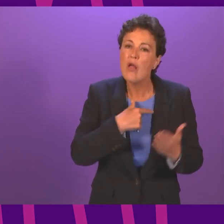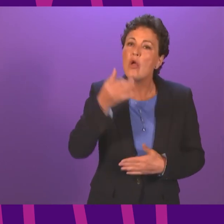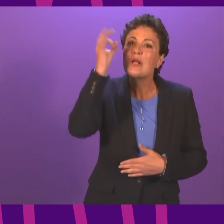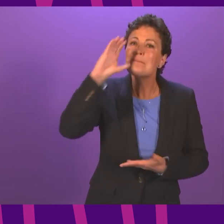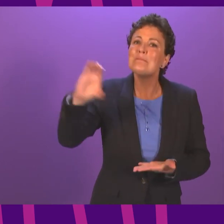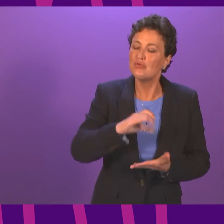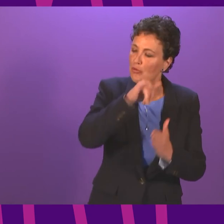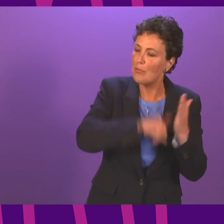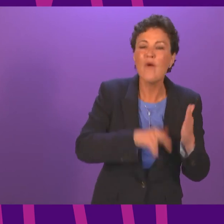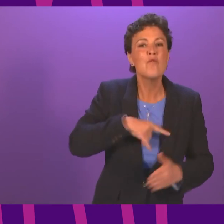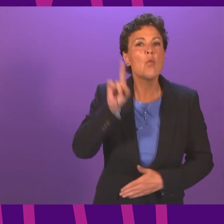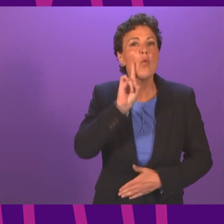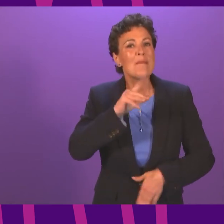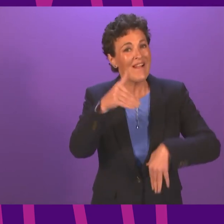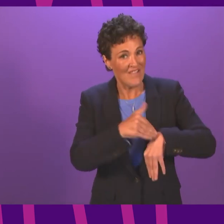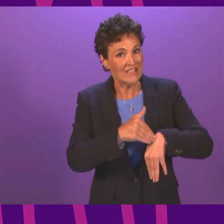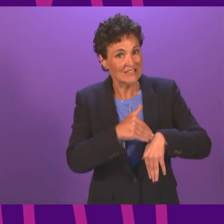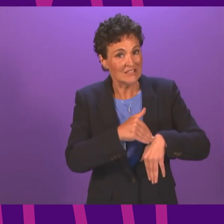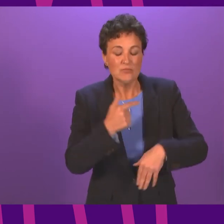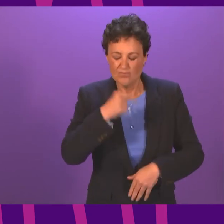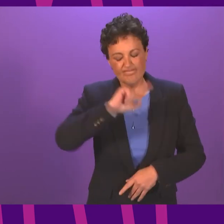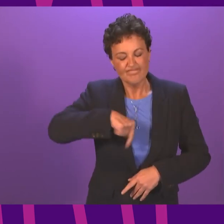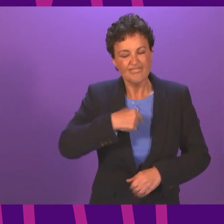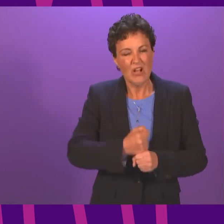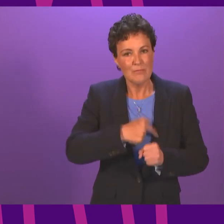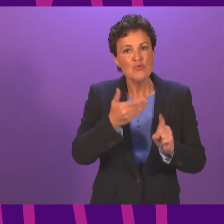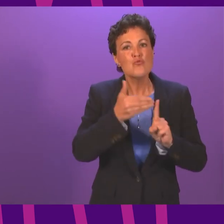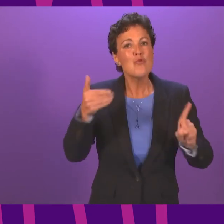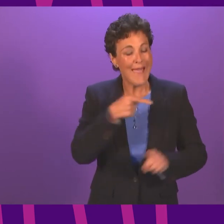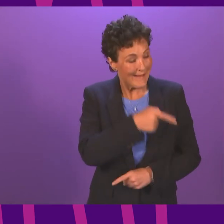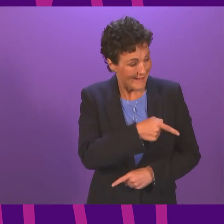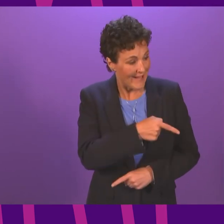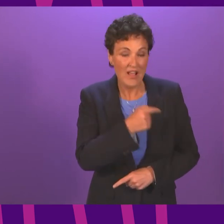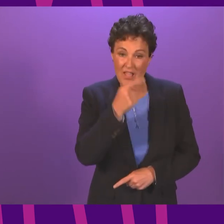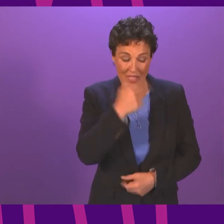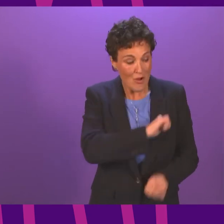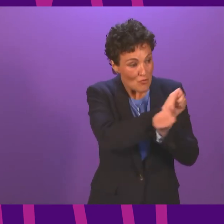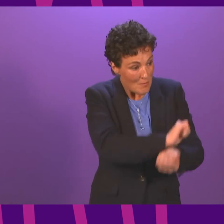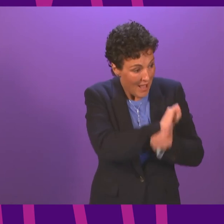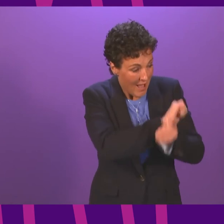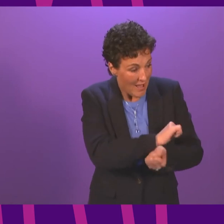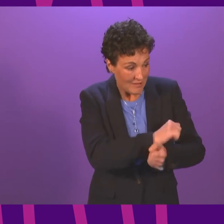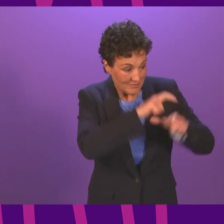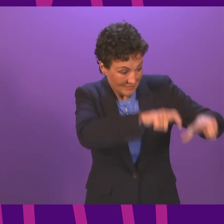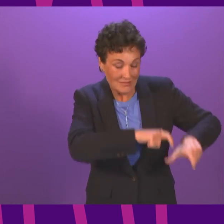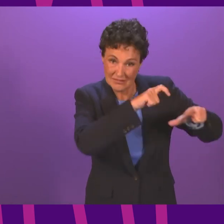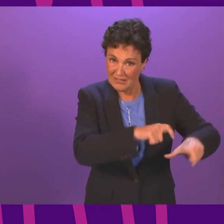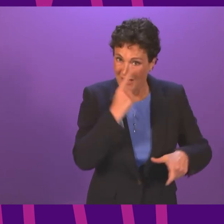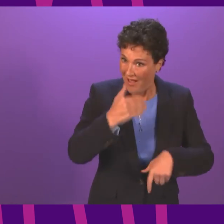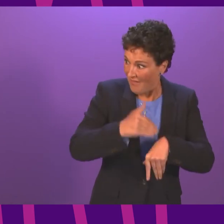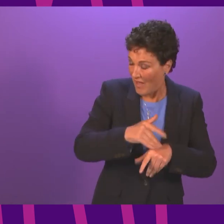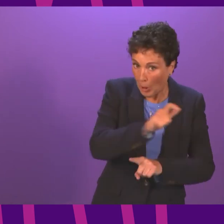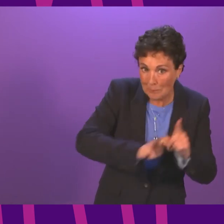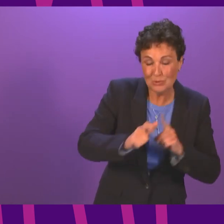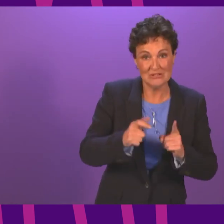Advocate Dame Elish Angelini we recognise the disruption periods of remand cause individuals their families and also their communities